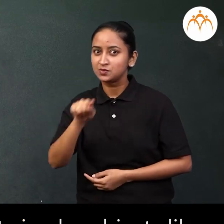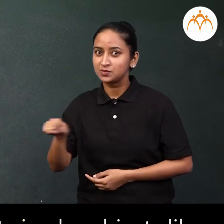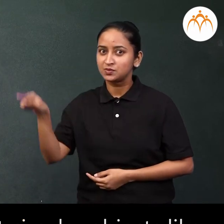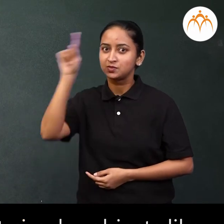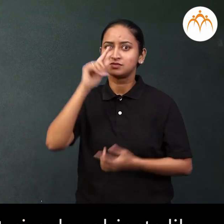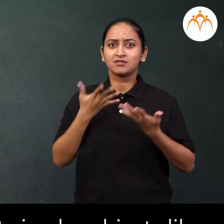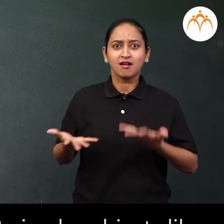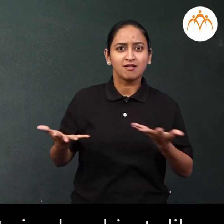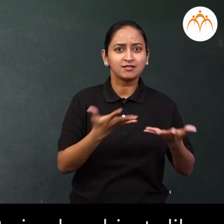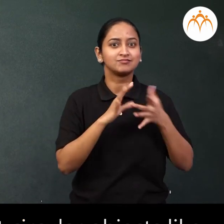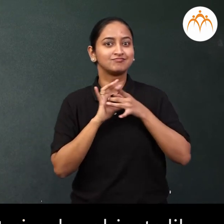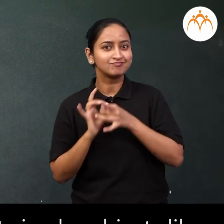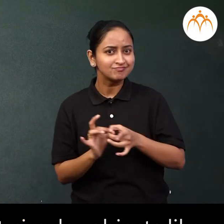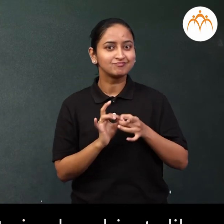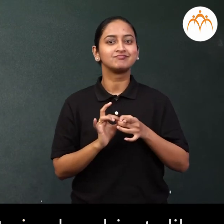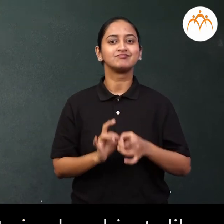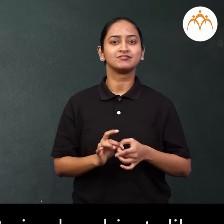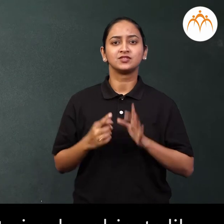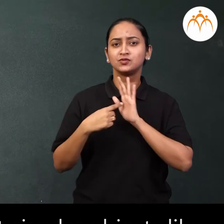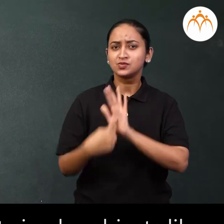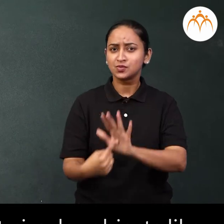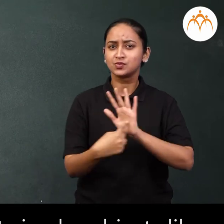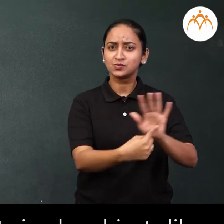different circular objects like